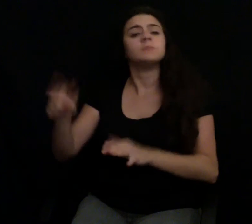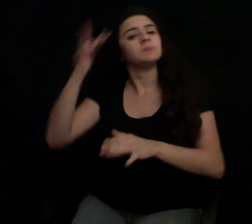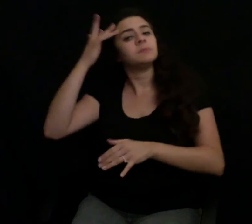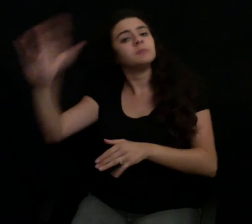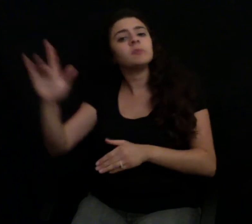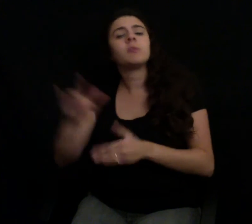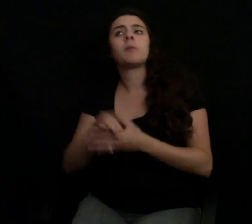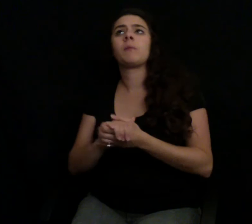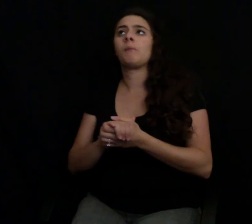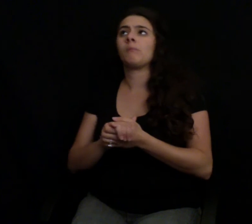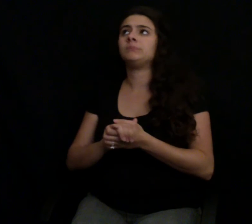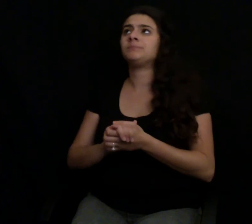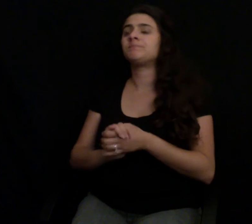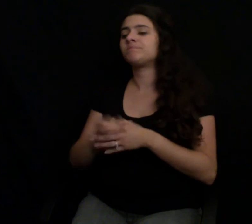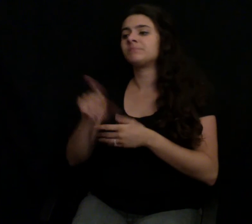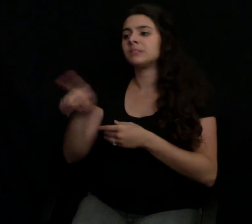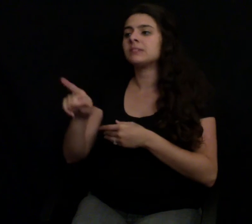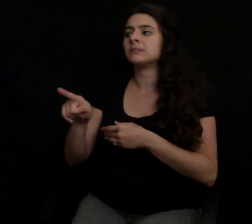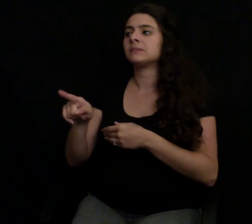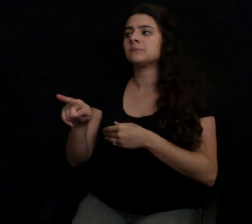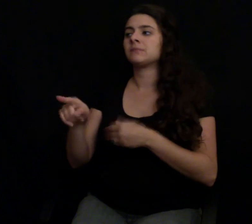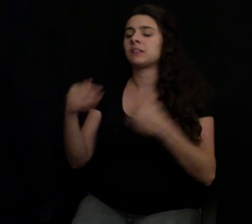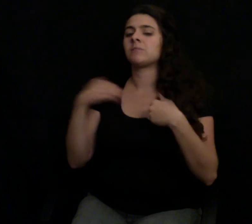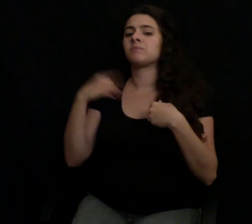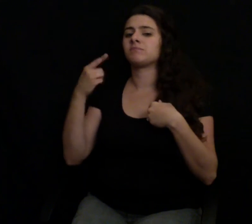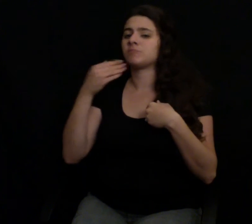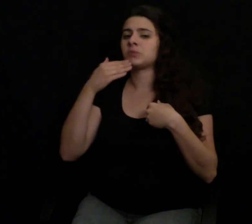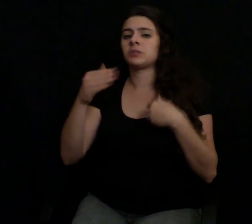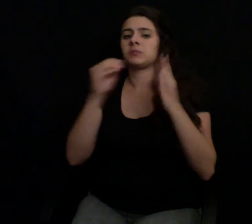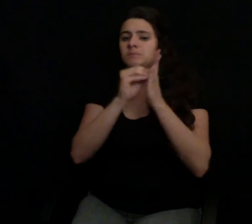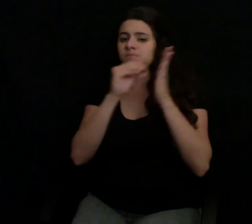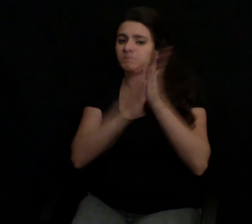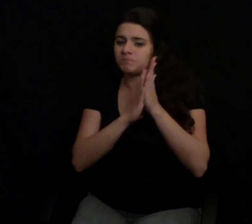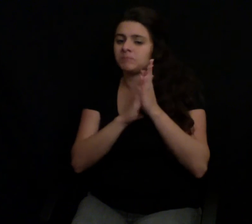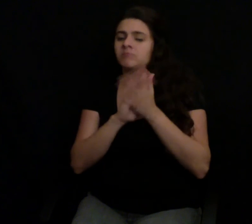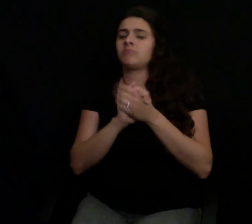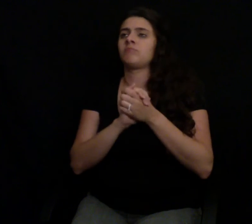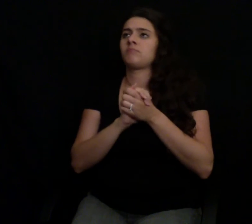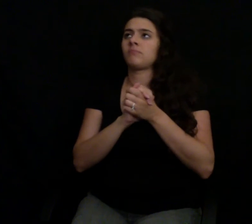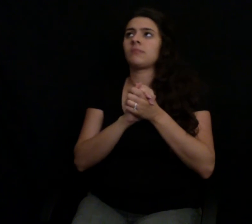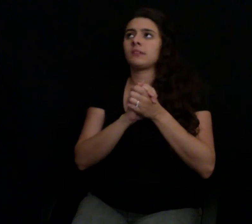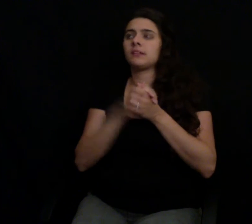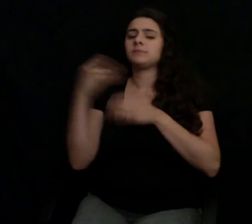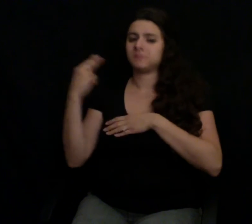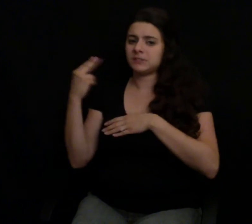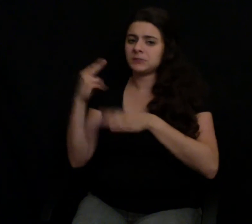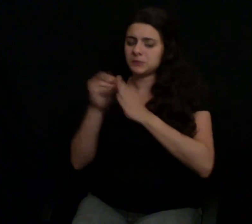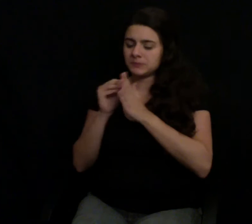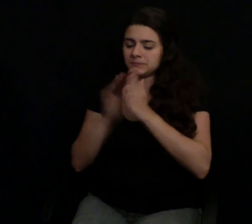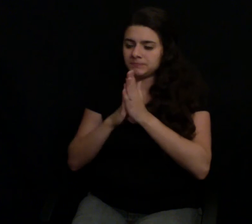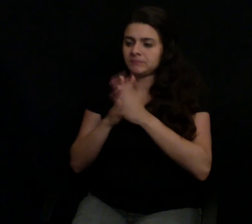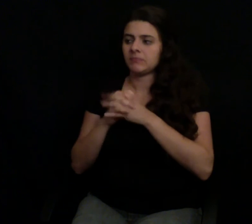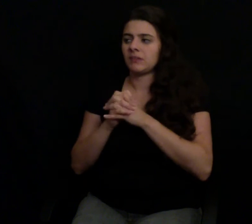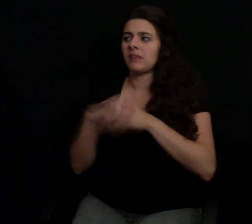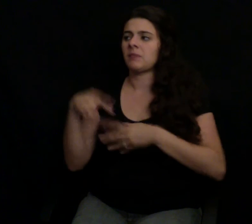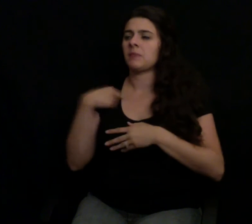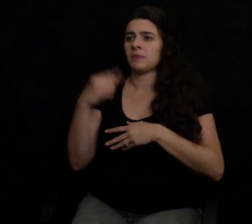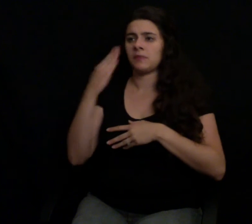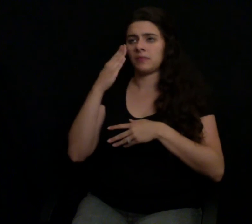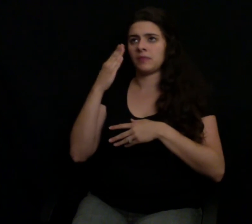He's totally clean. You know, that doesn't come around very often. And I think we're equally, you know,